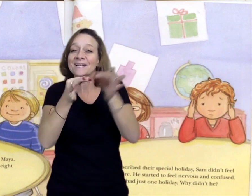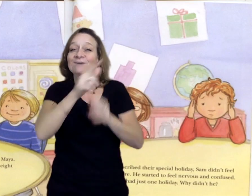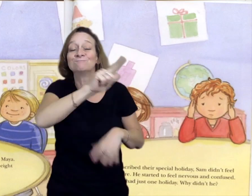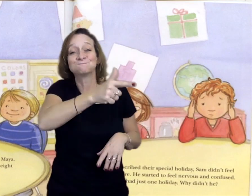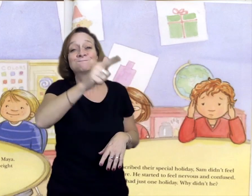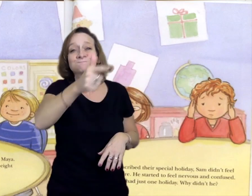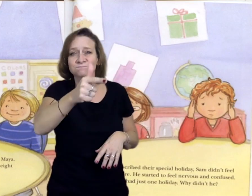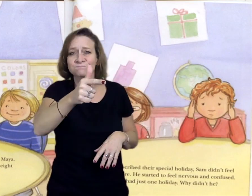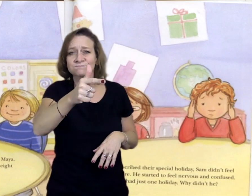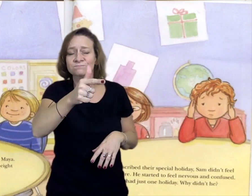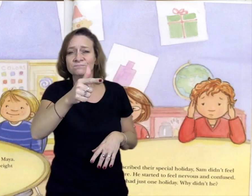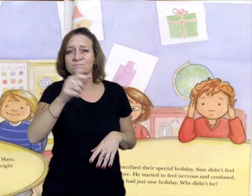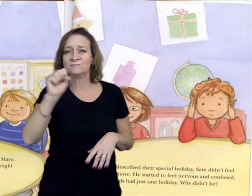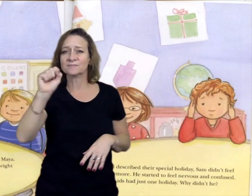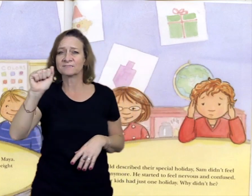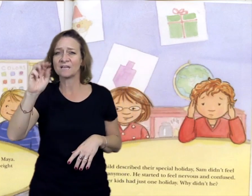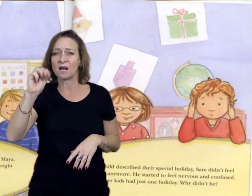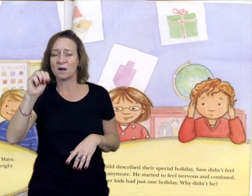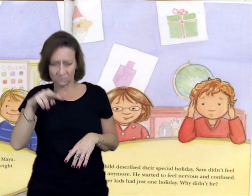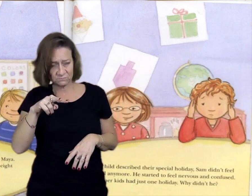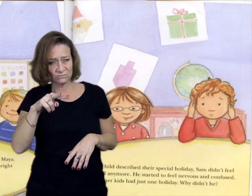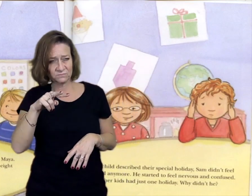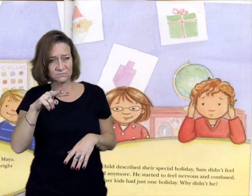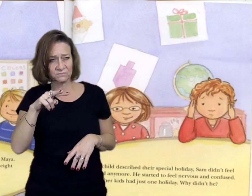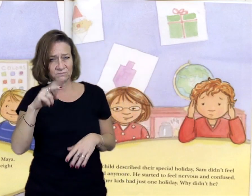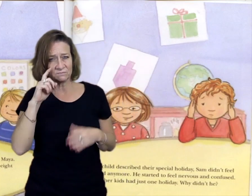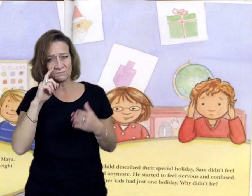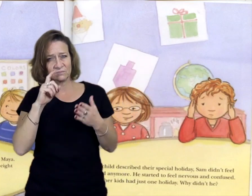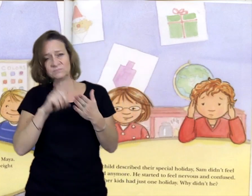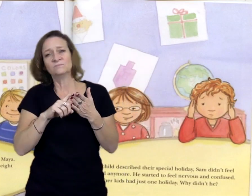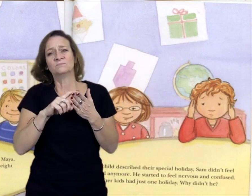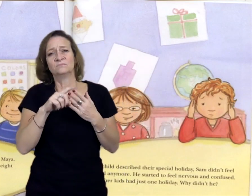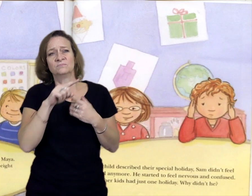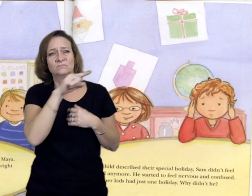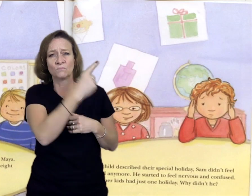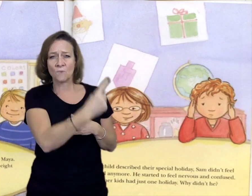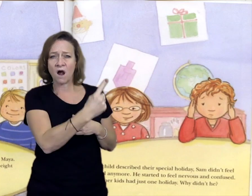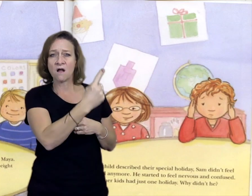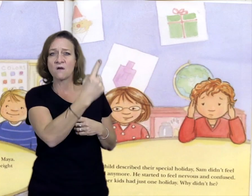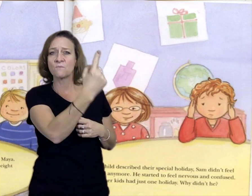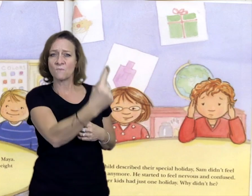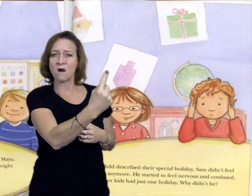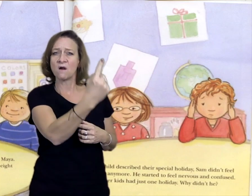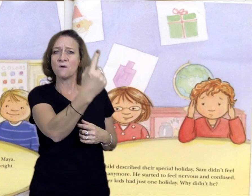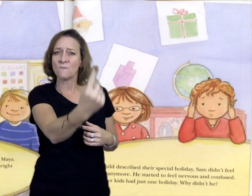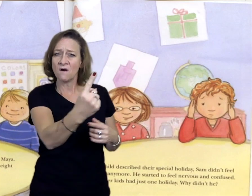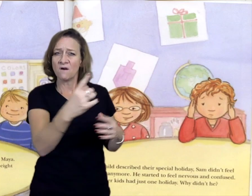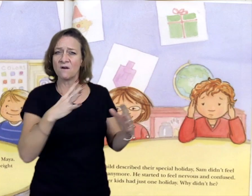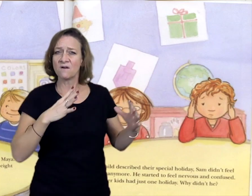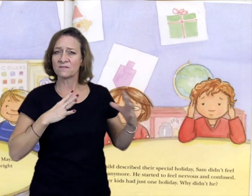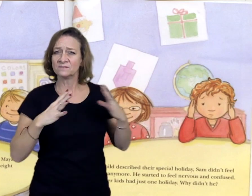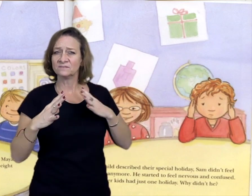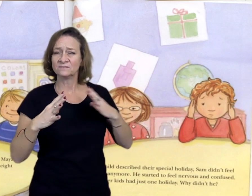As each child described their special holiday, Sam didn't feel so excited anymore.